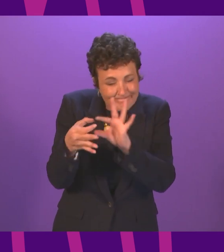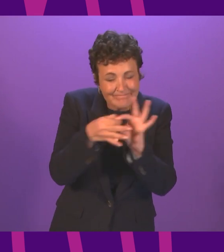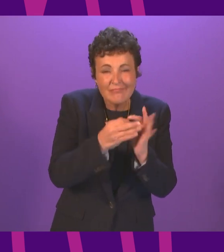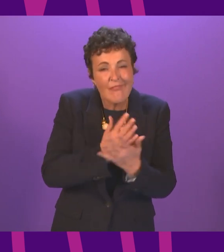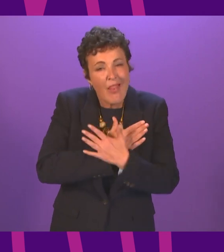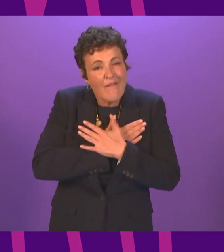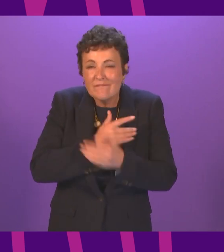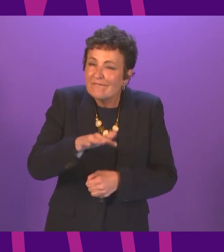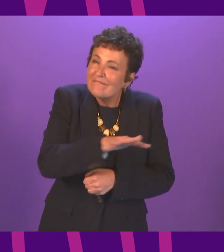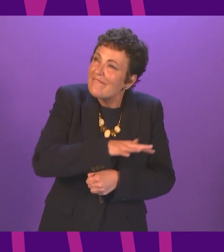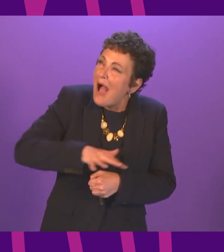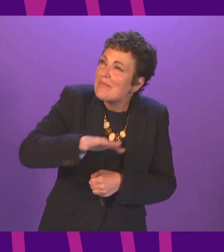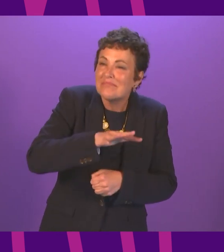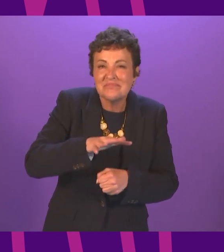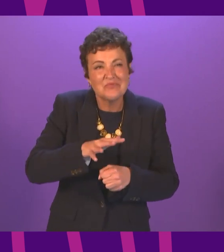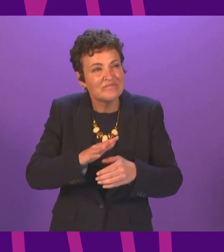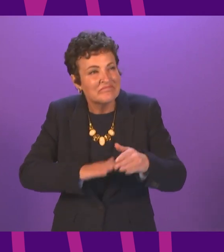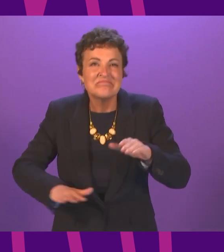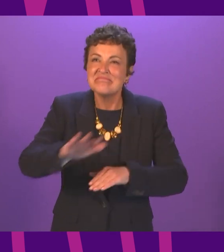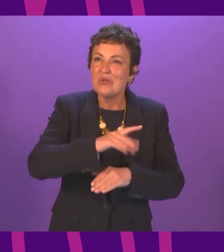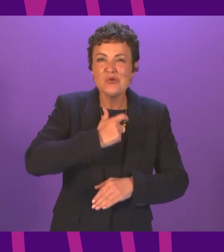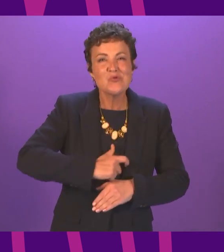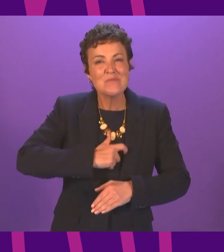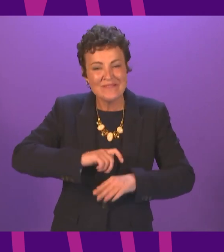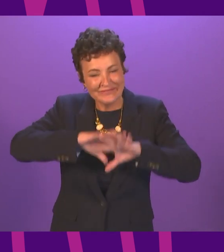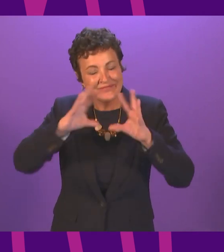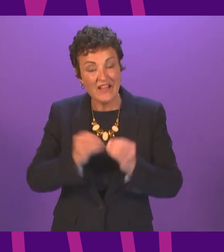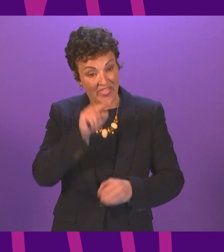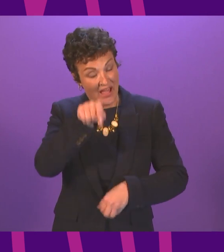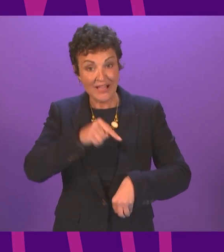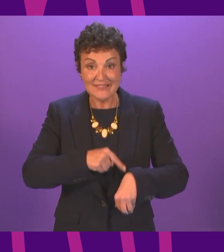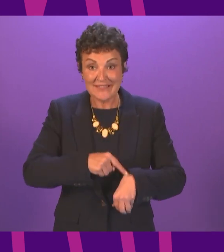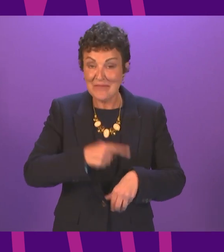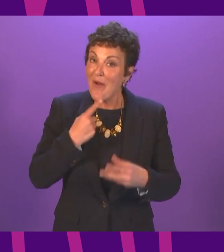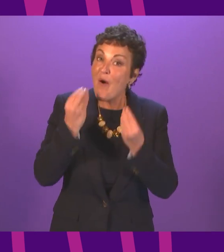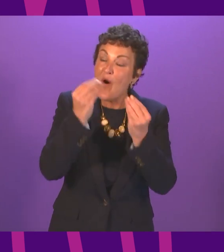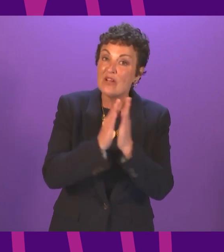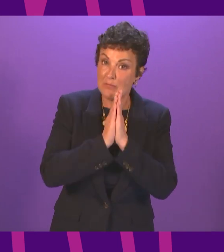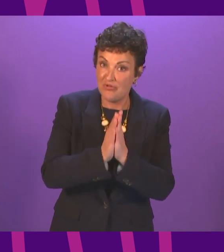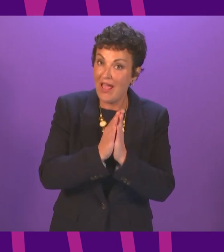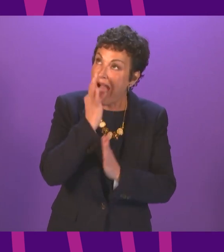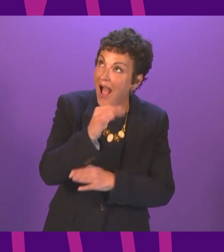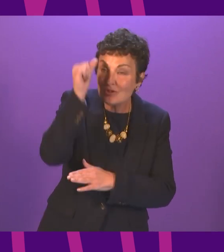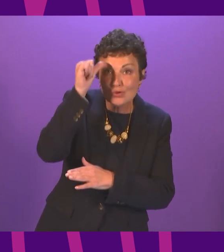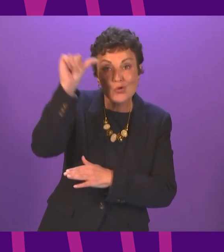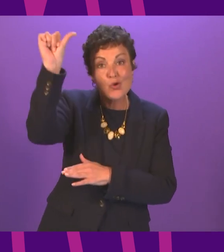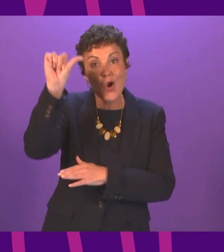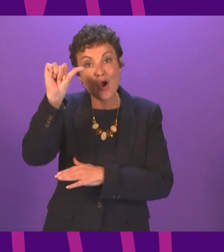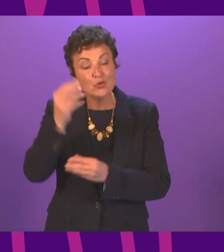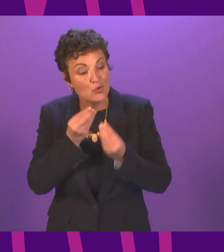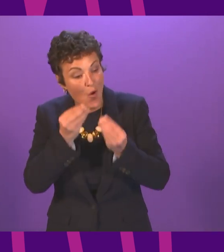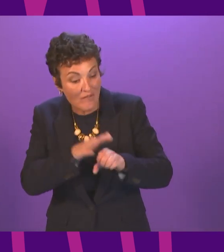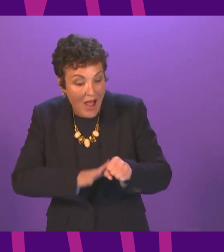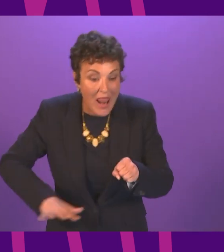as the family of humanity and on that occasion I offered a prayer asking God to bless our dear land with